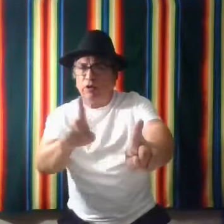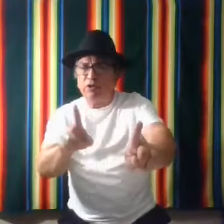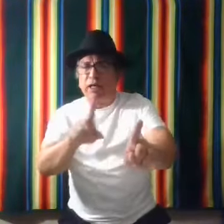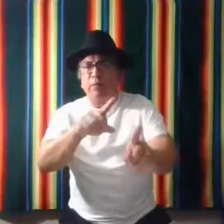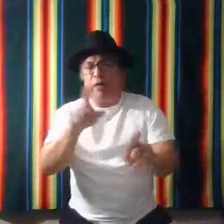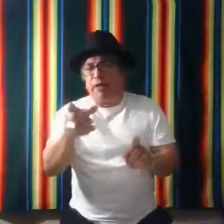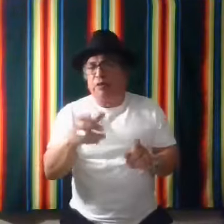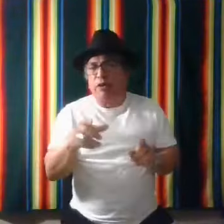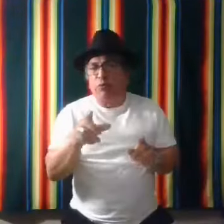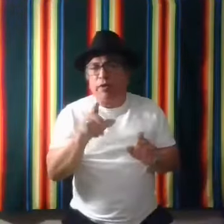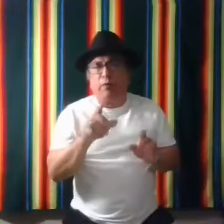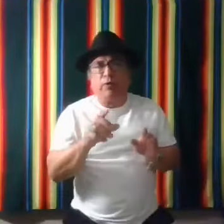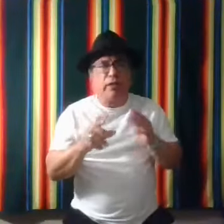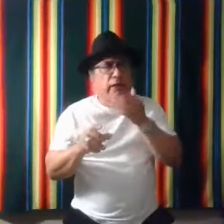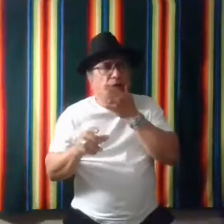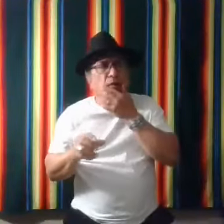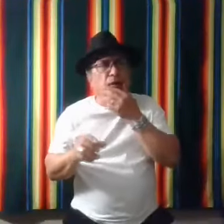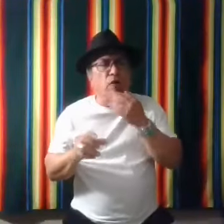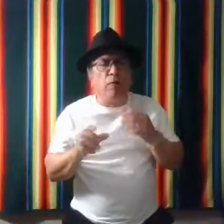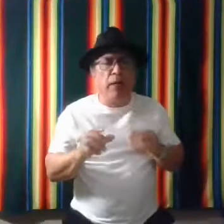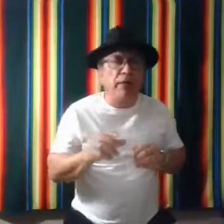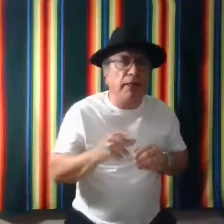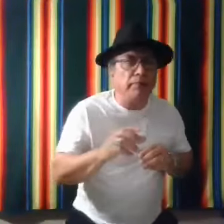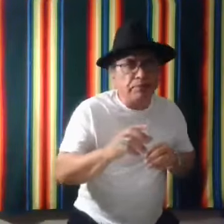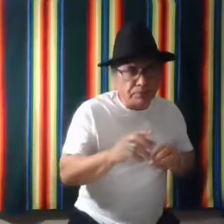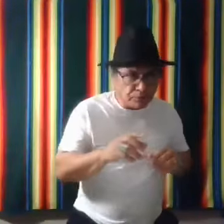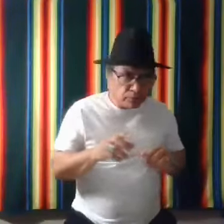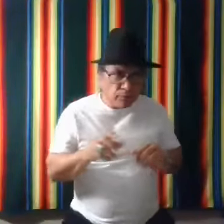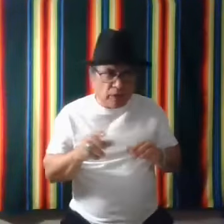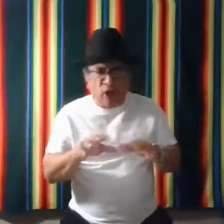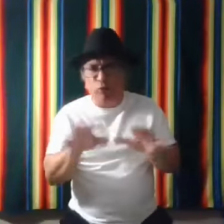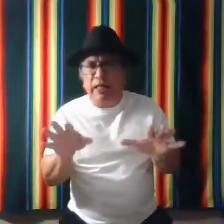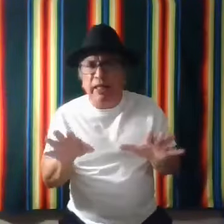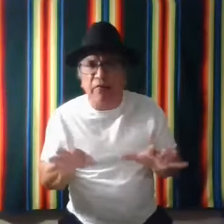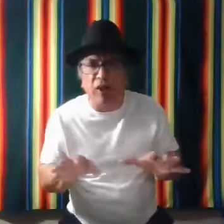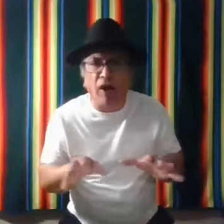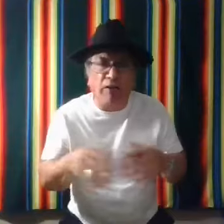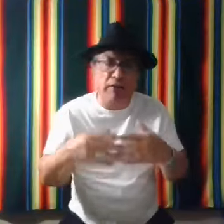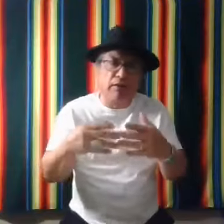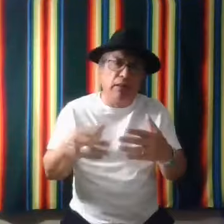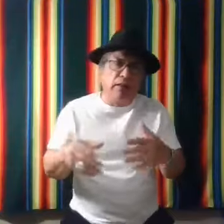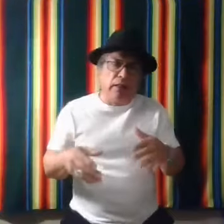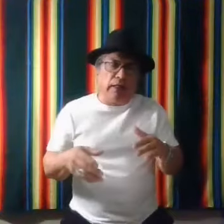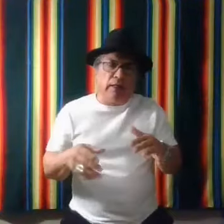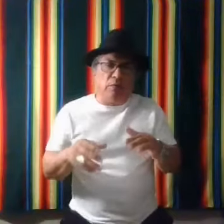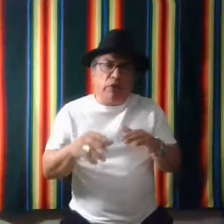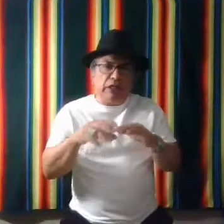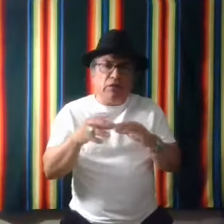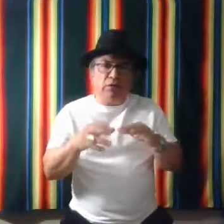use time that's that's one thing what they they talk about that because we didn't have clocks and and we used